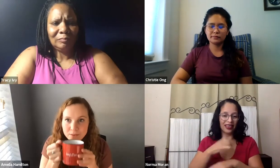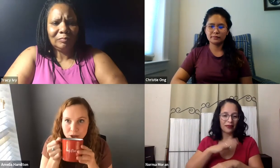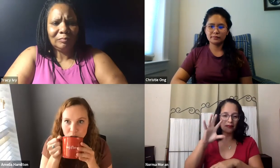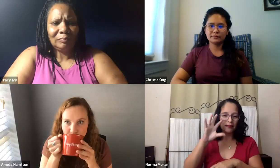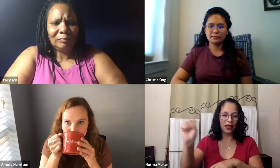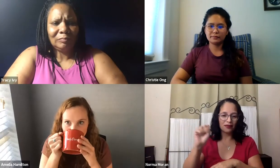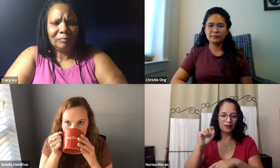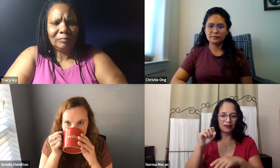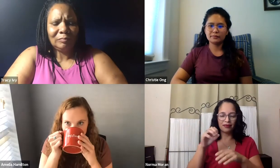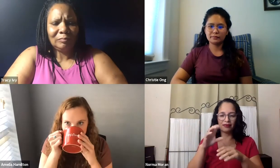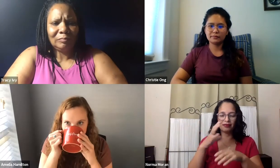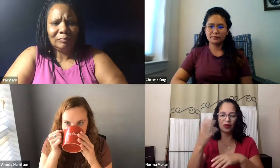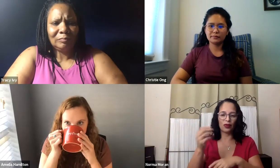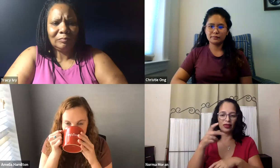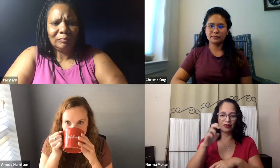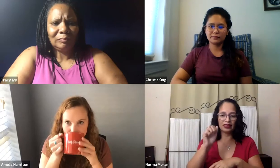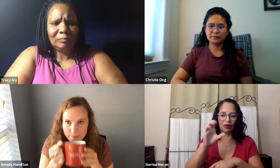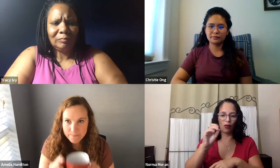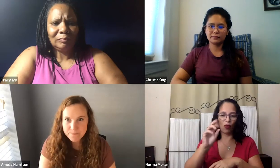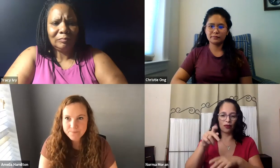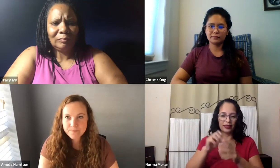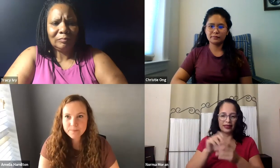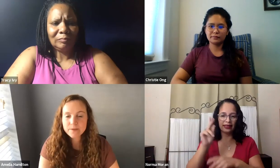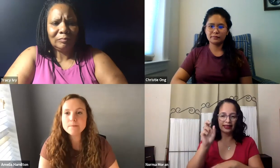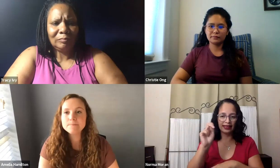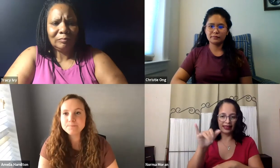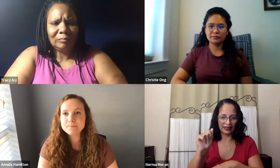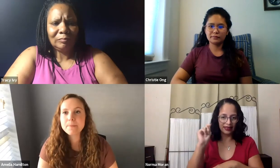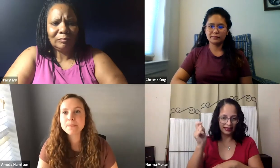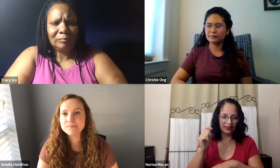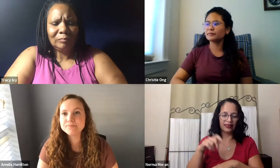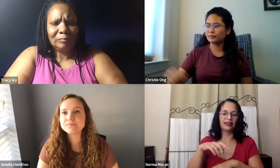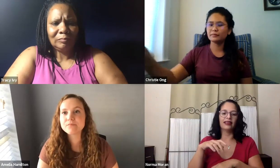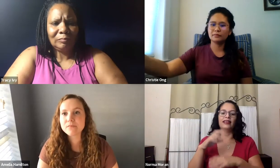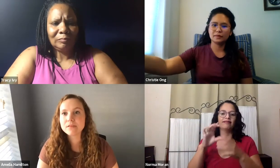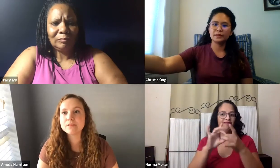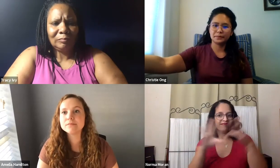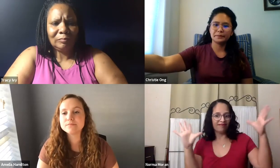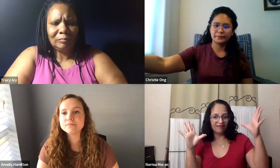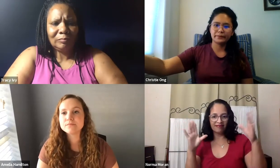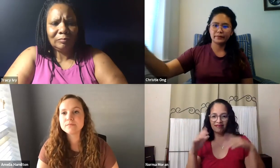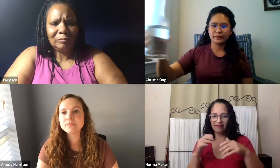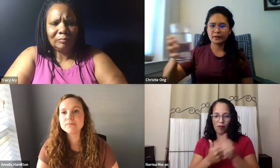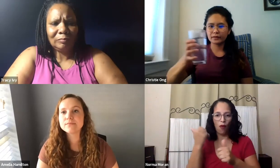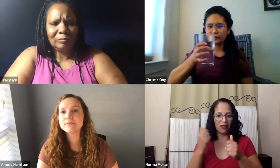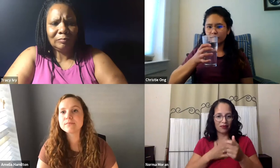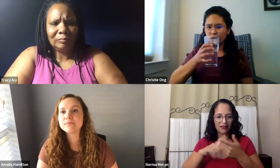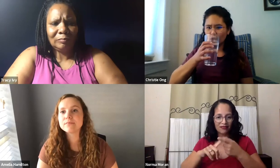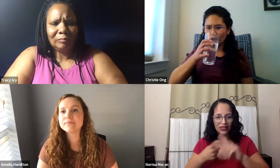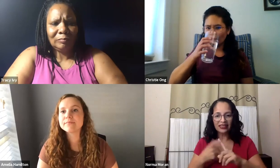You know, I graduated back in 2000. I pretty much went right back home and at the same time, I just lost